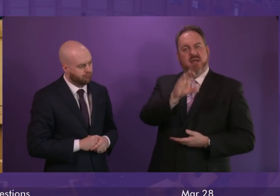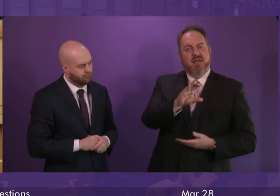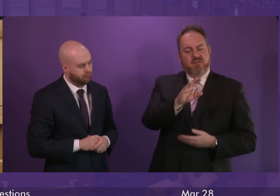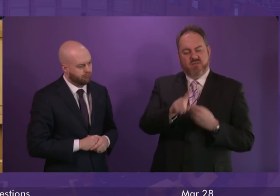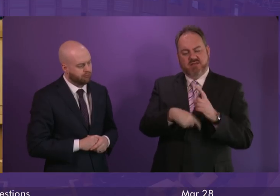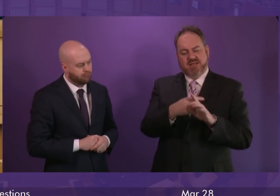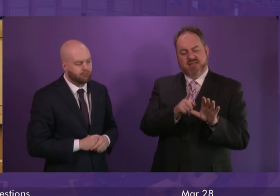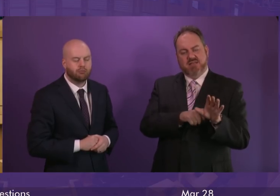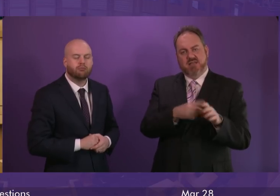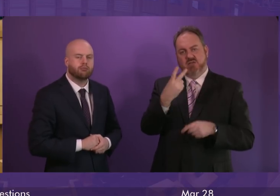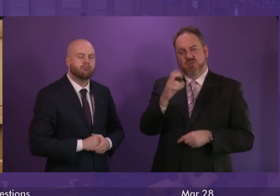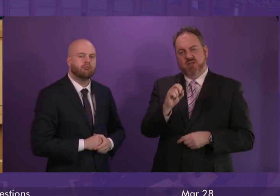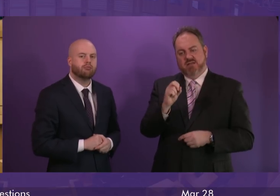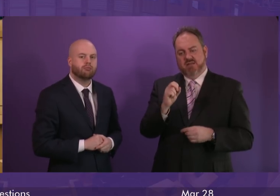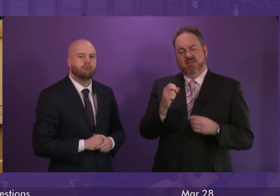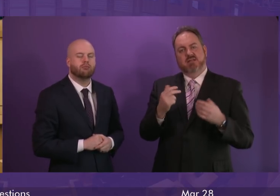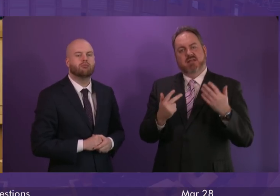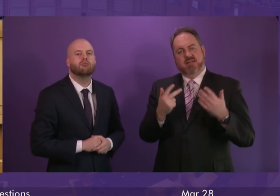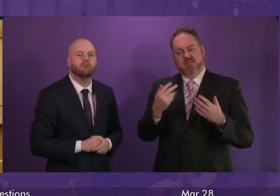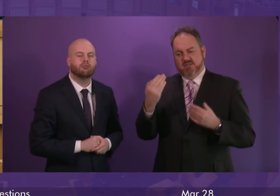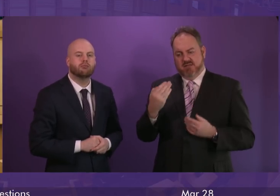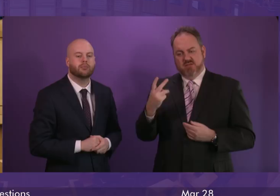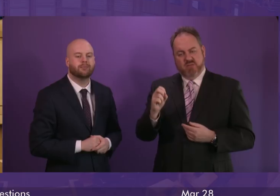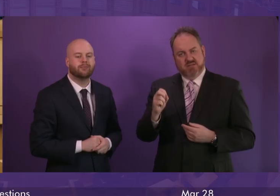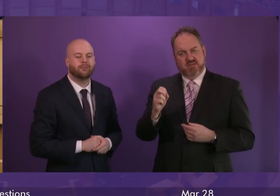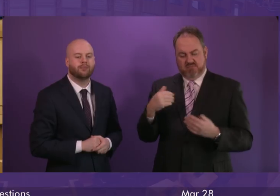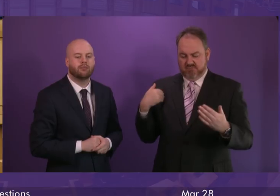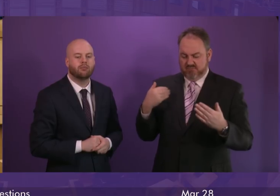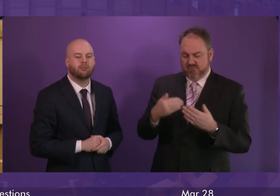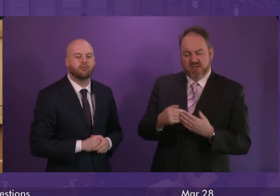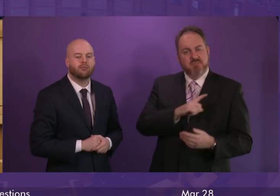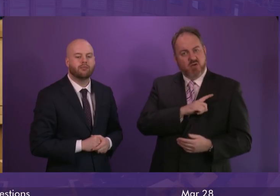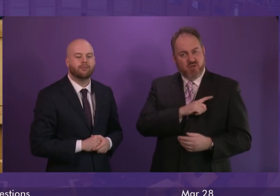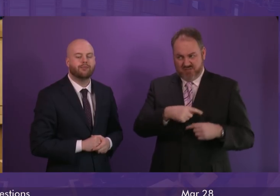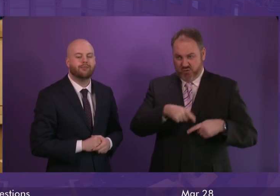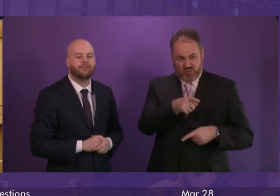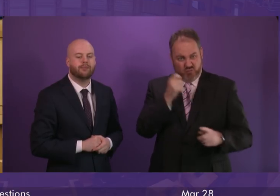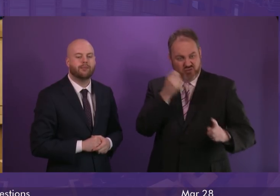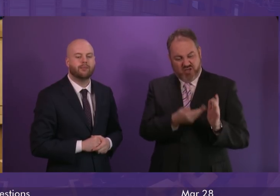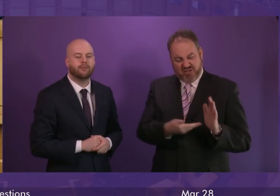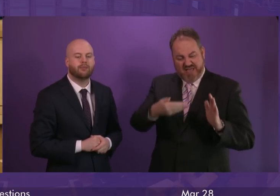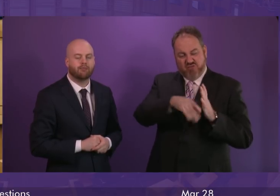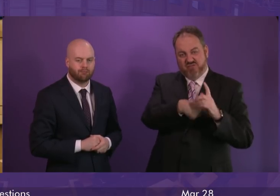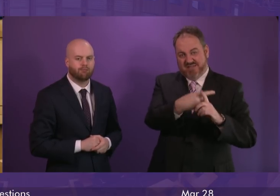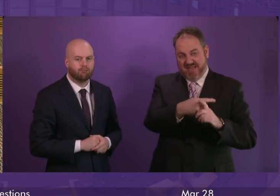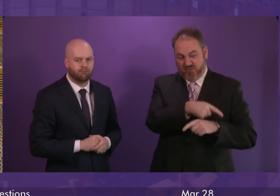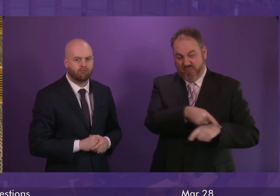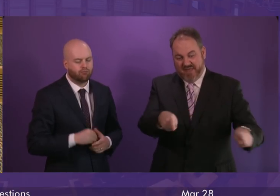2019-20 as a result of the increase in tax rates imposed by this SNP government last year.